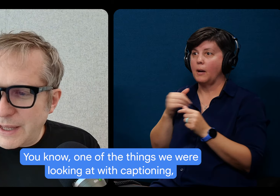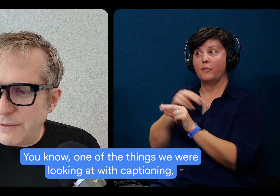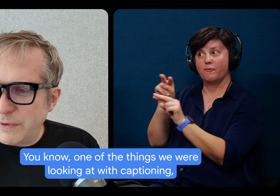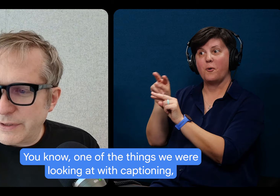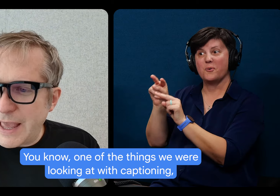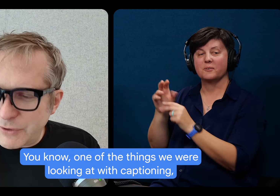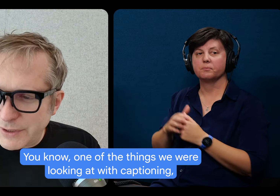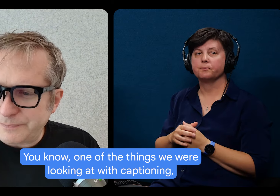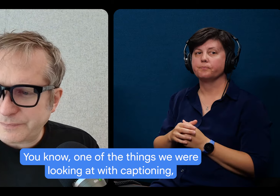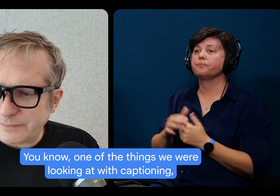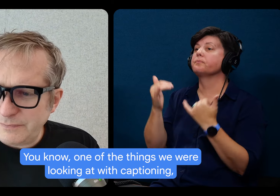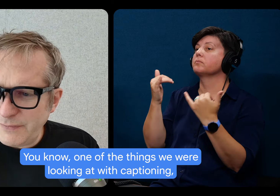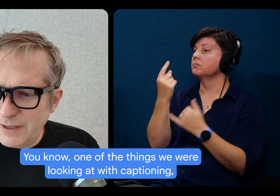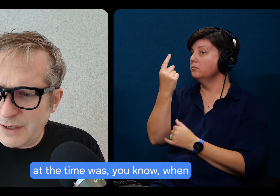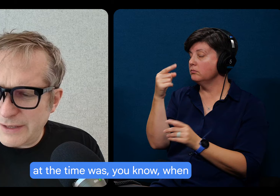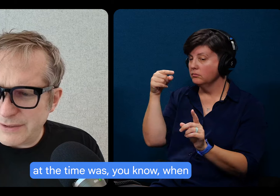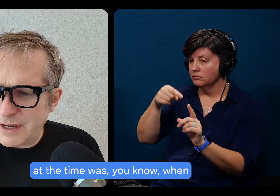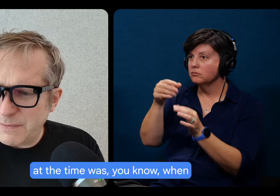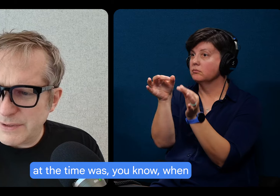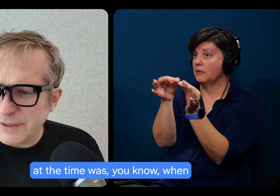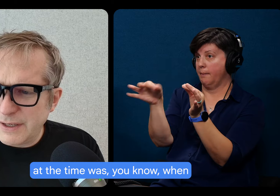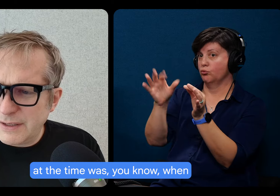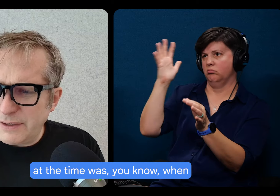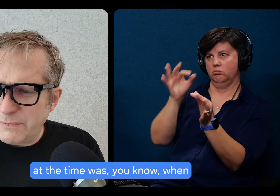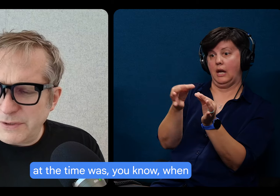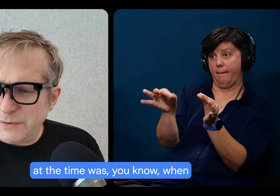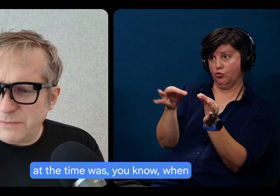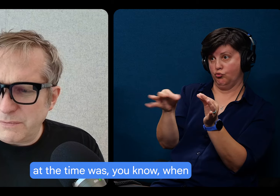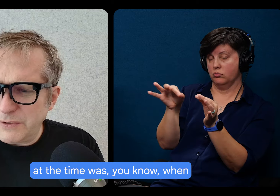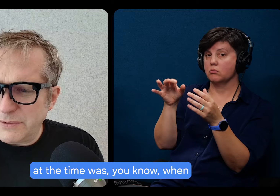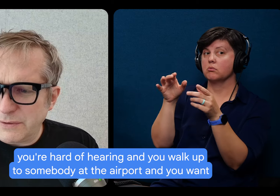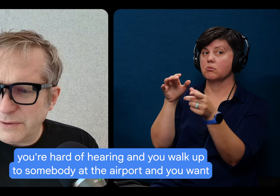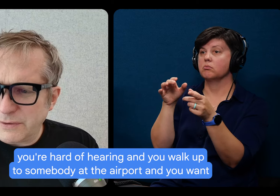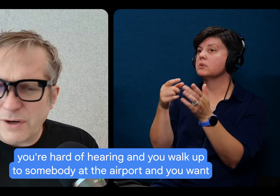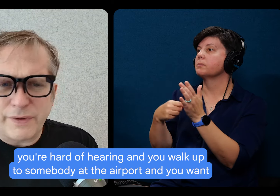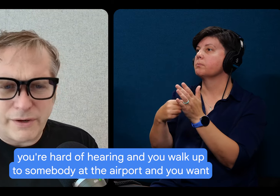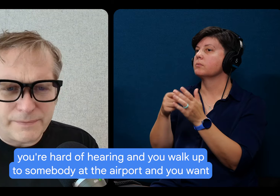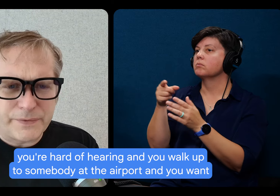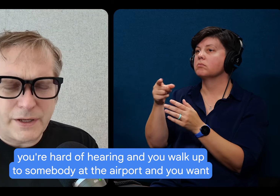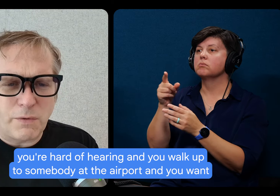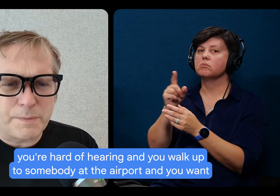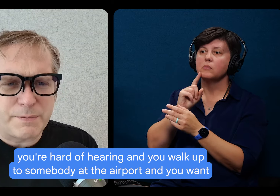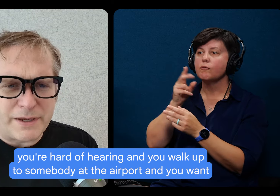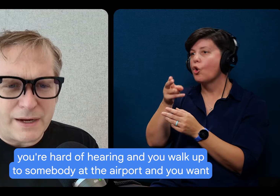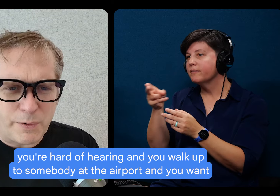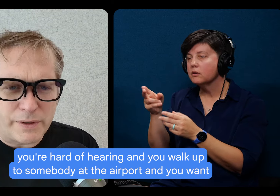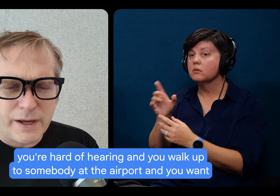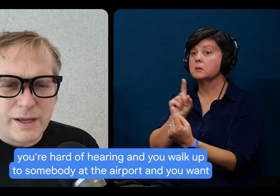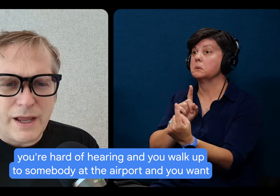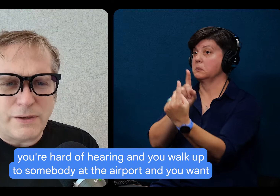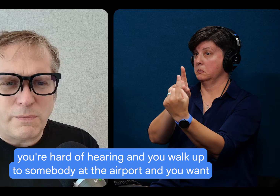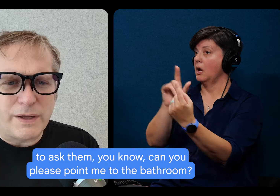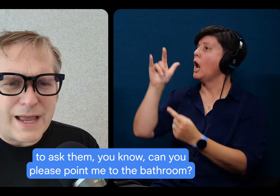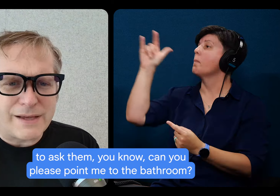looking at with captioning at the time was, you know, when you when you're you're hard of hearing and you walk up to somebody at the airport